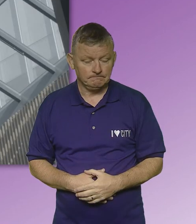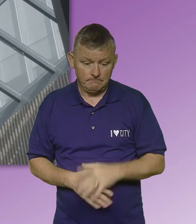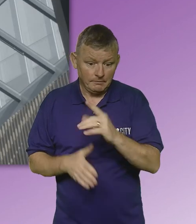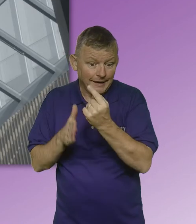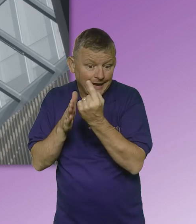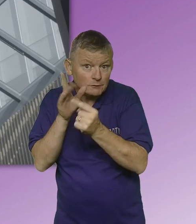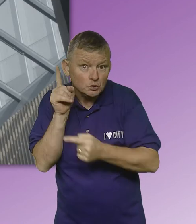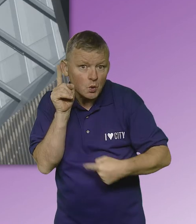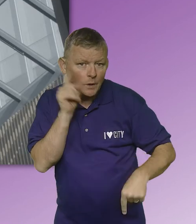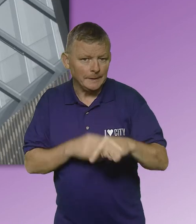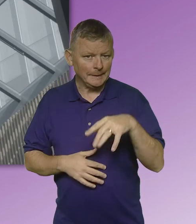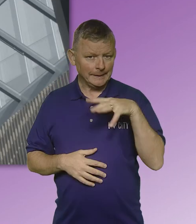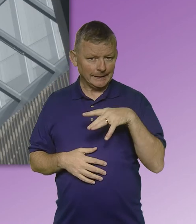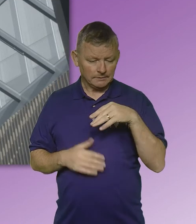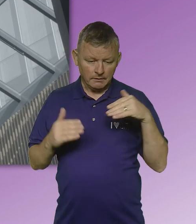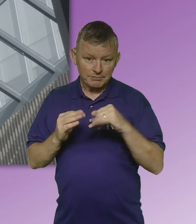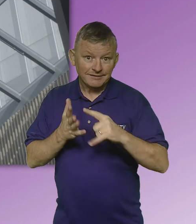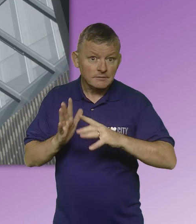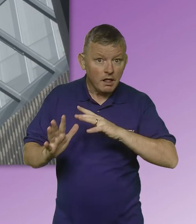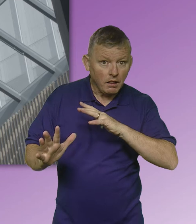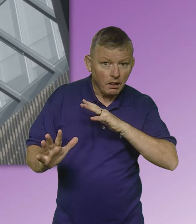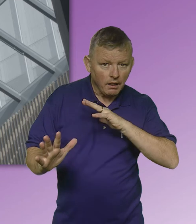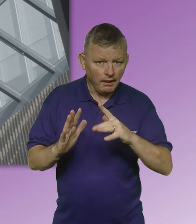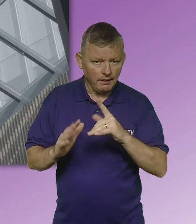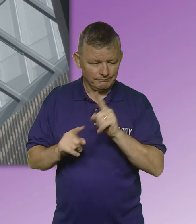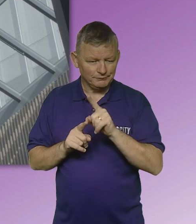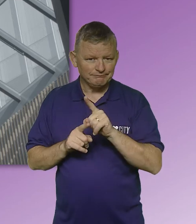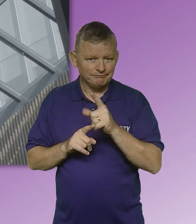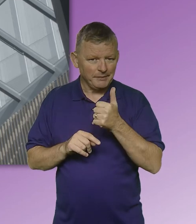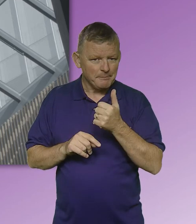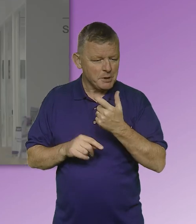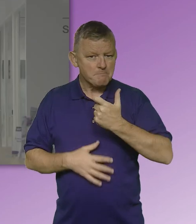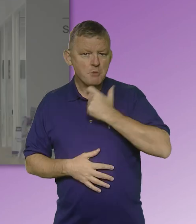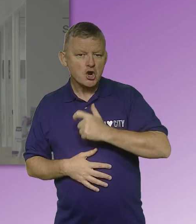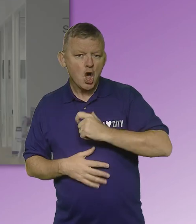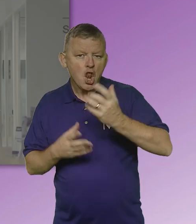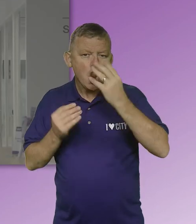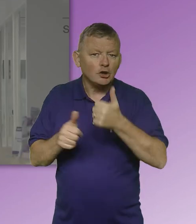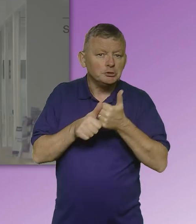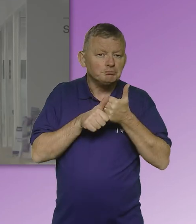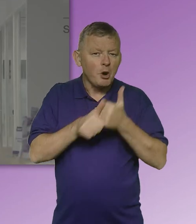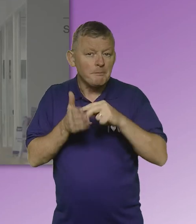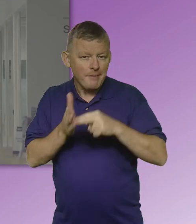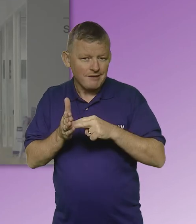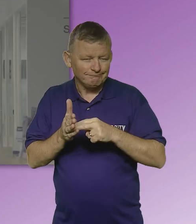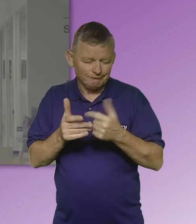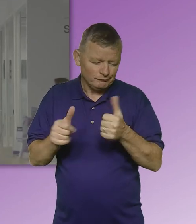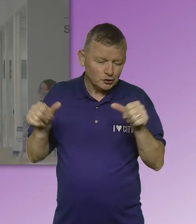individual needs assessments are undertaken for BSL users and a personal learning support plan is created.